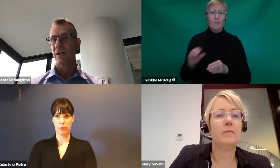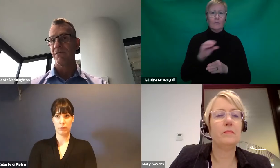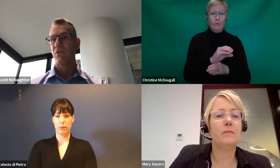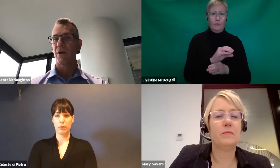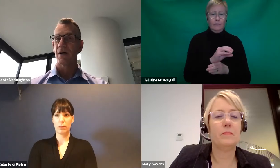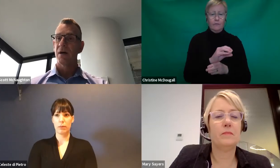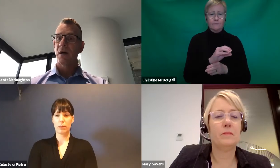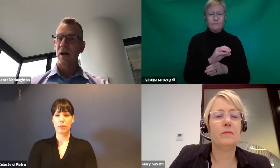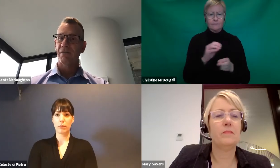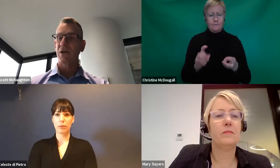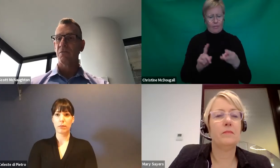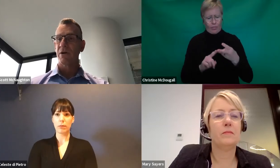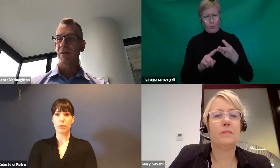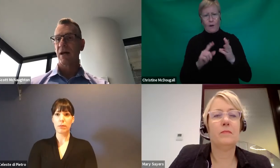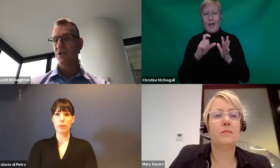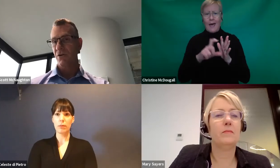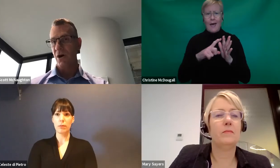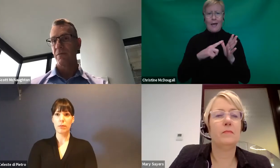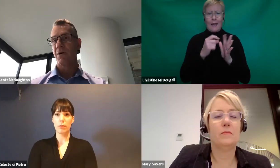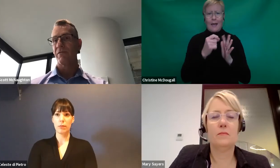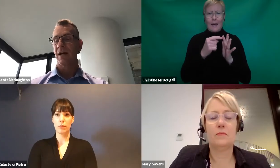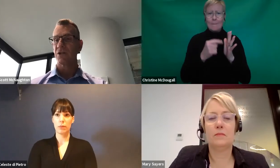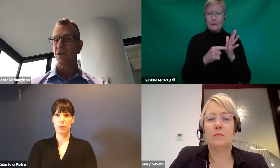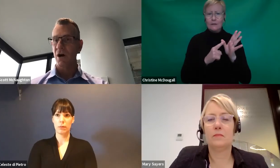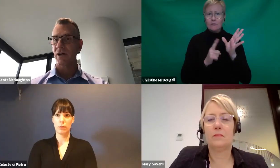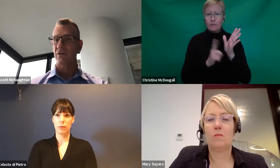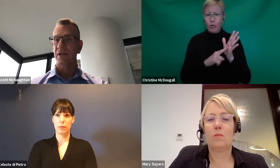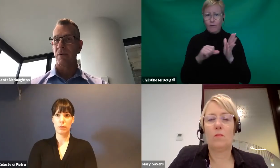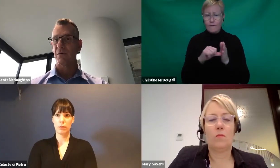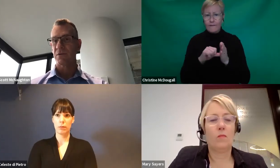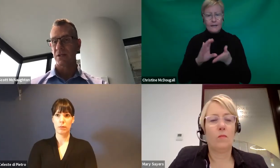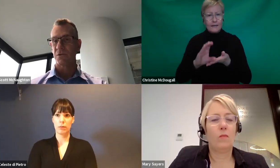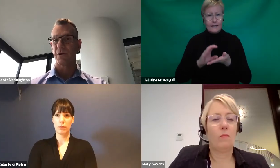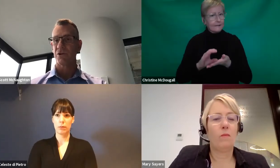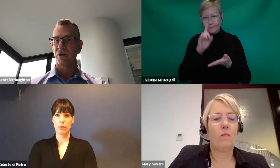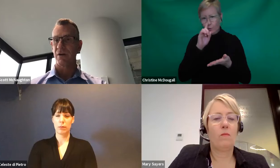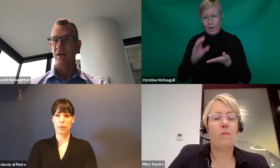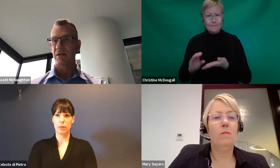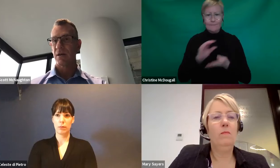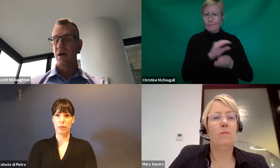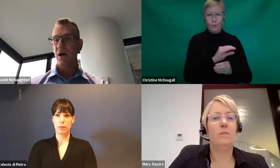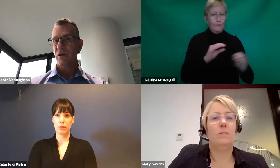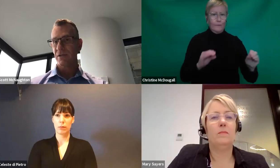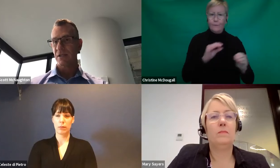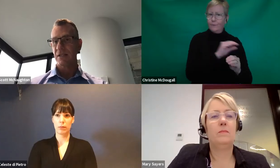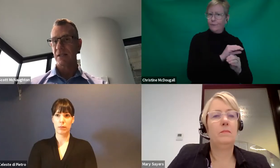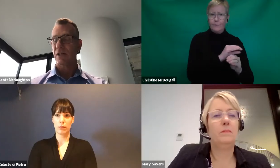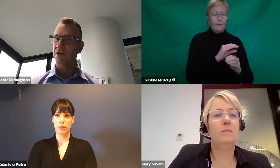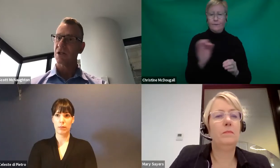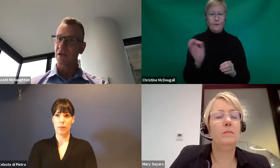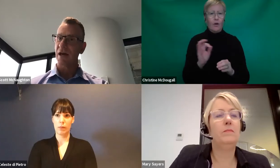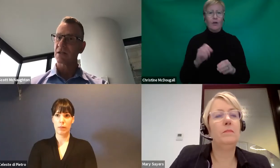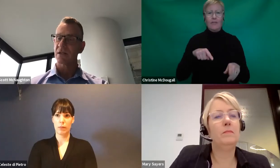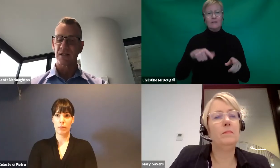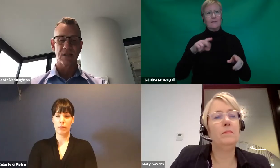They're usually for a vehicle modification or a home modification or high cost capital, such as wheelchair or other high cost assisted